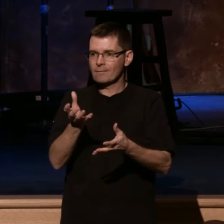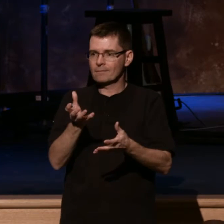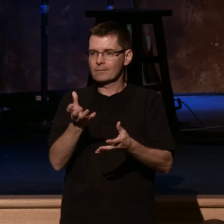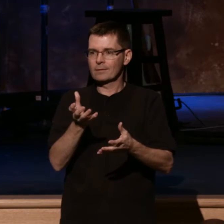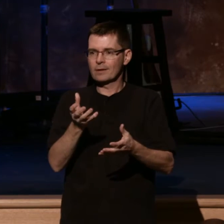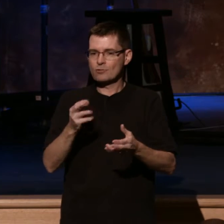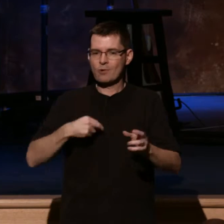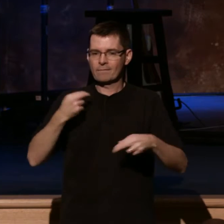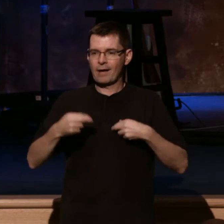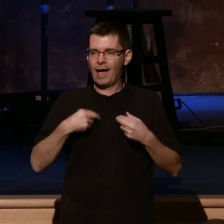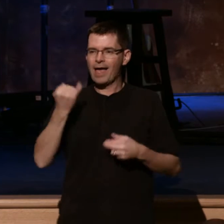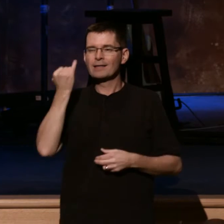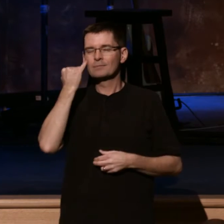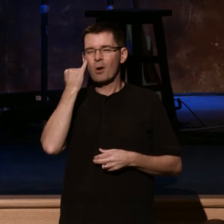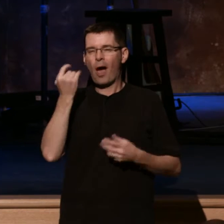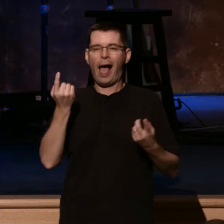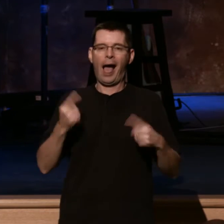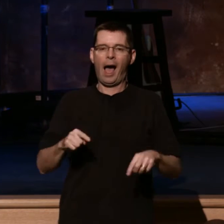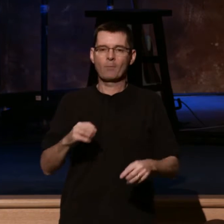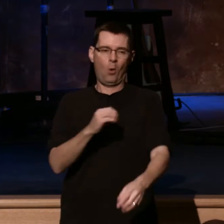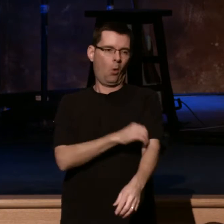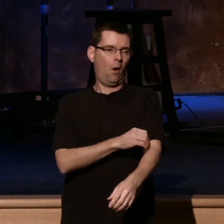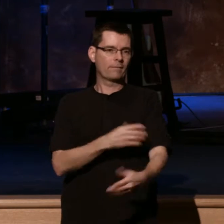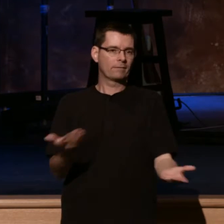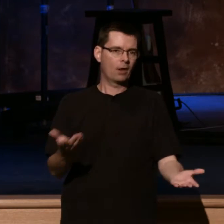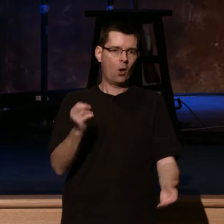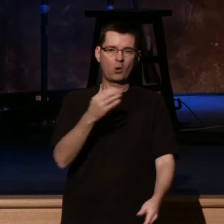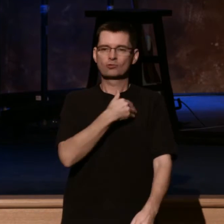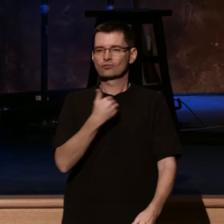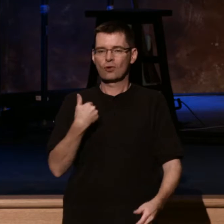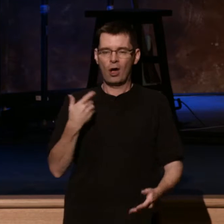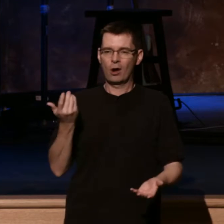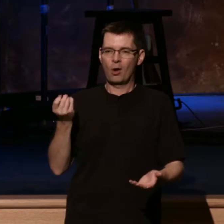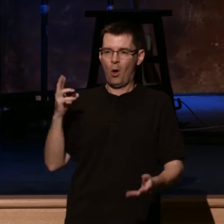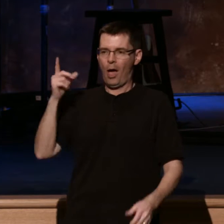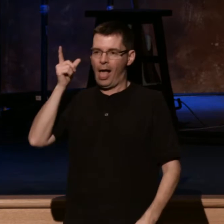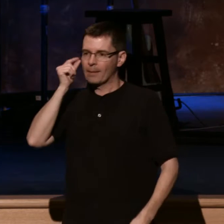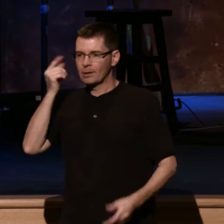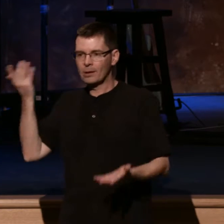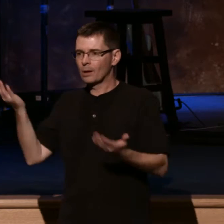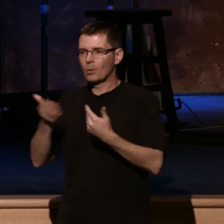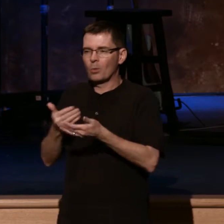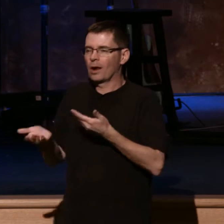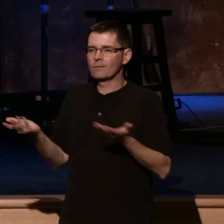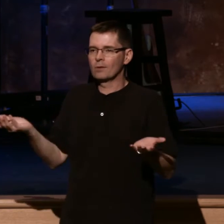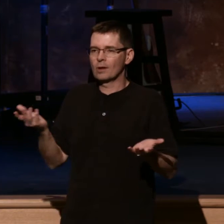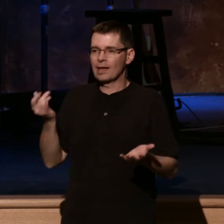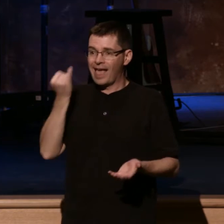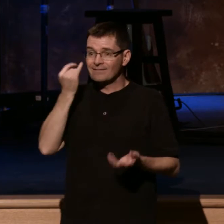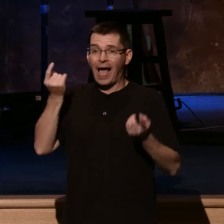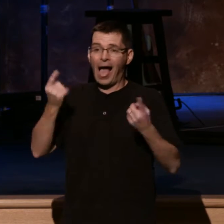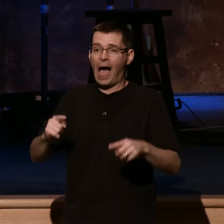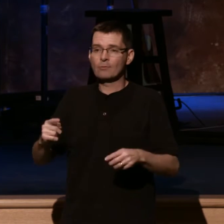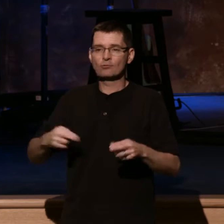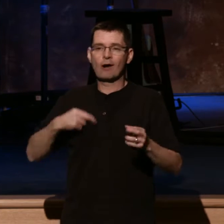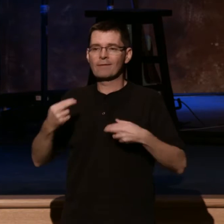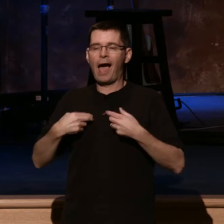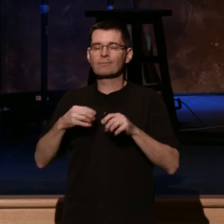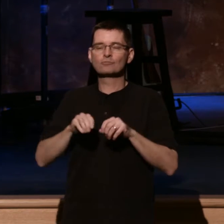out of Oakville or out of Toronto or out of Hamilton or wherever, and, you know, it begins to spread across the